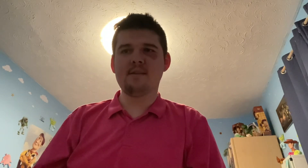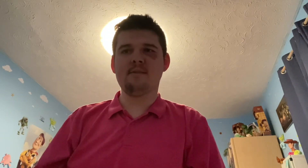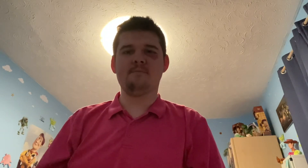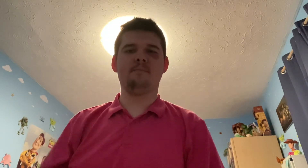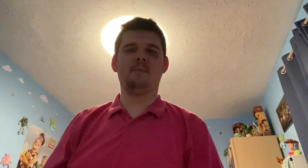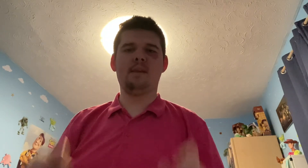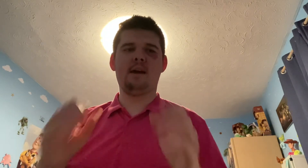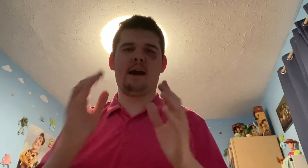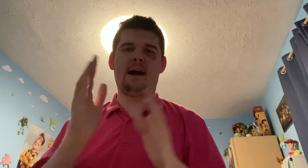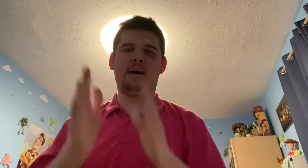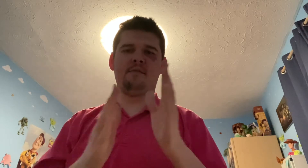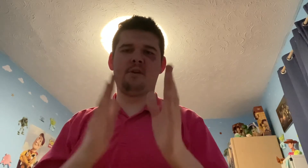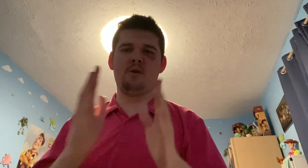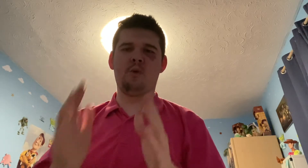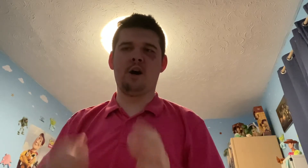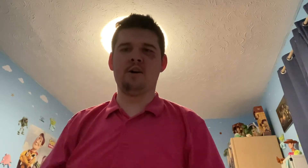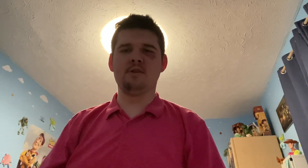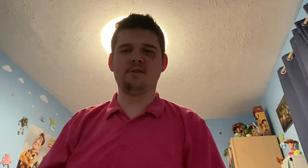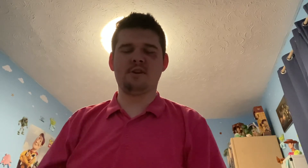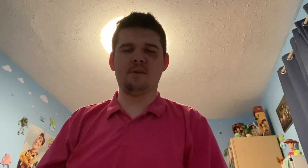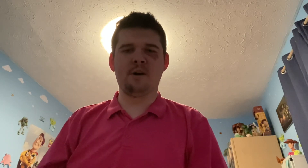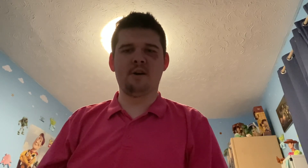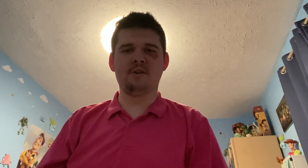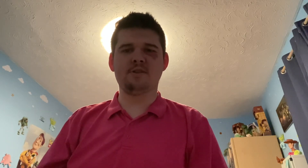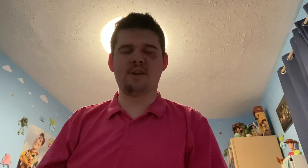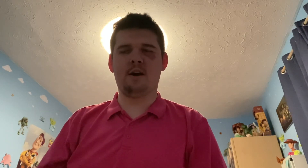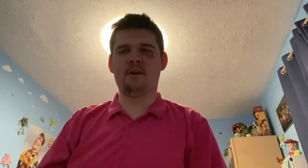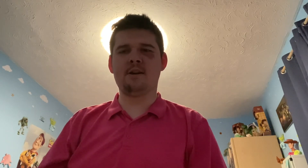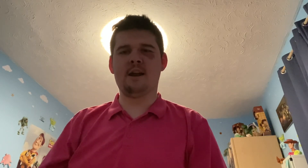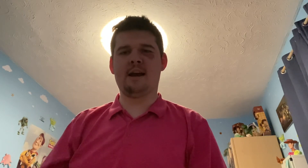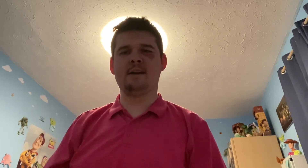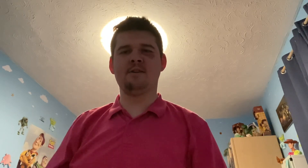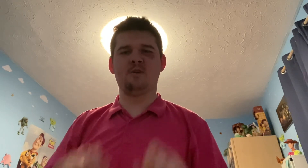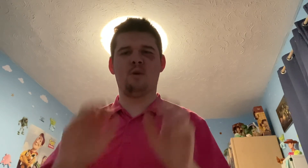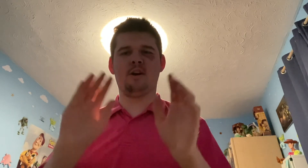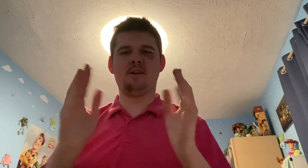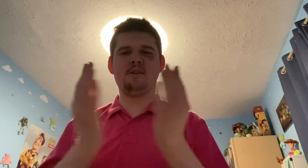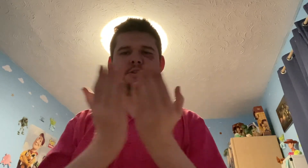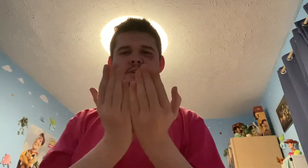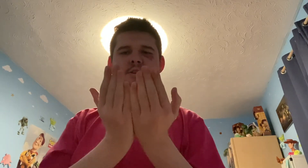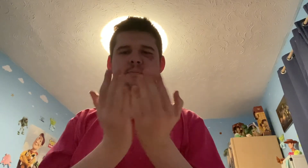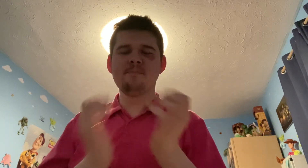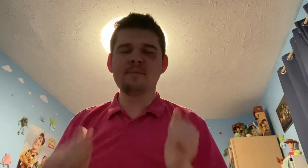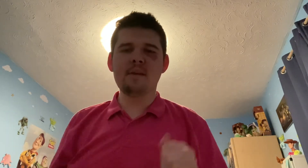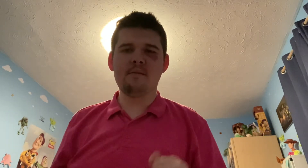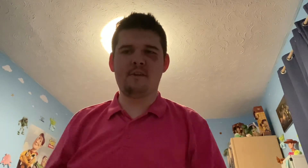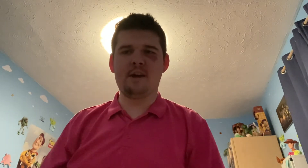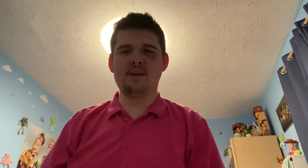Have a watch of my sign language video